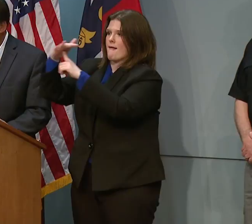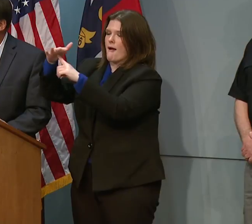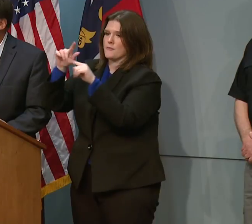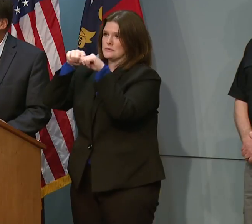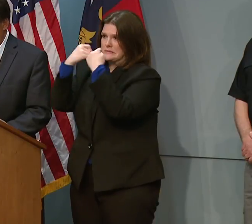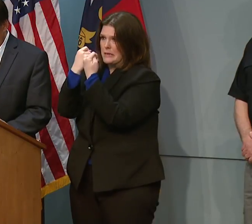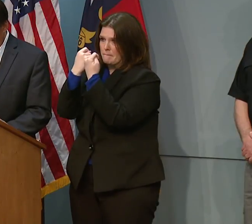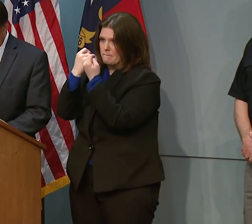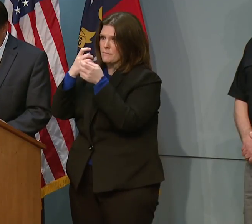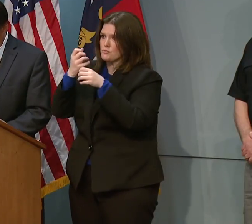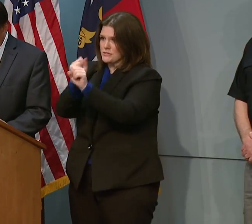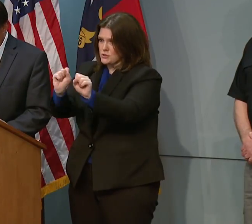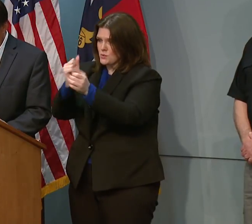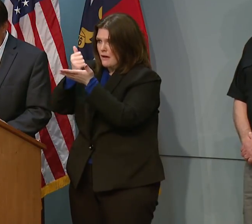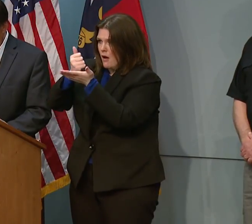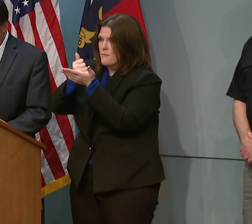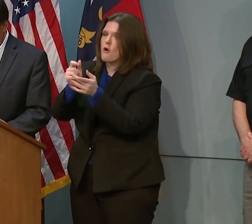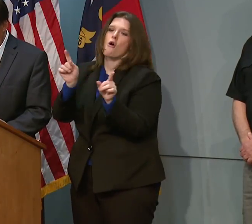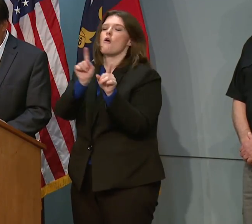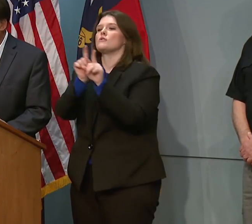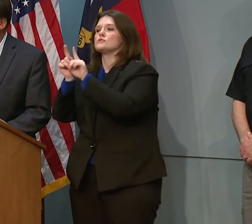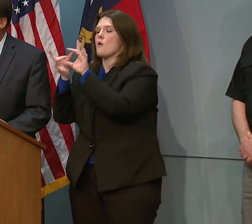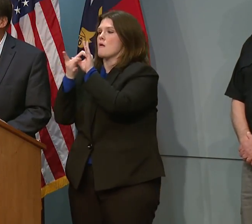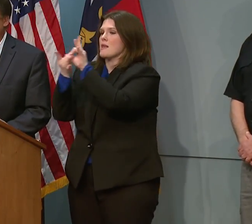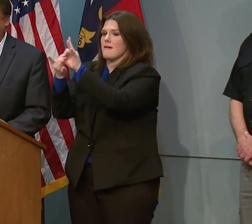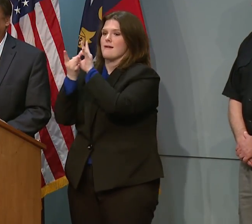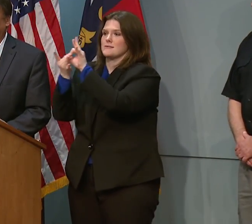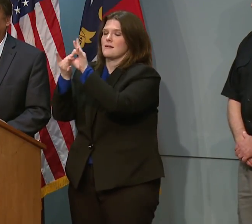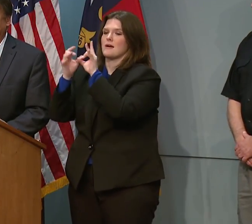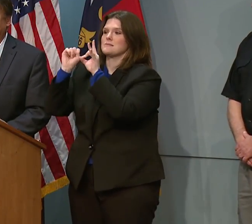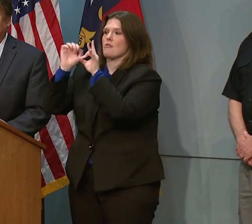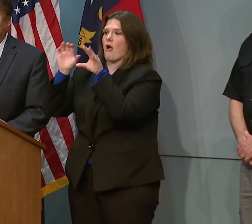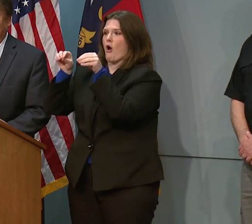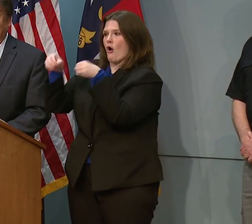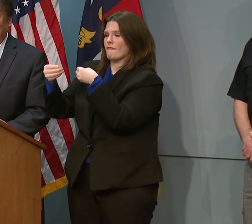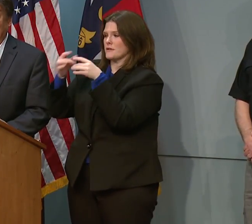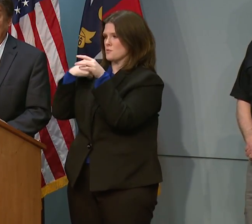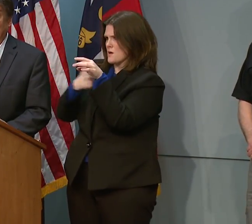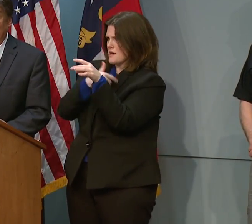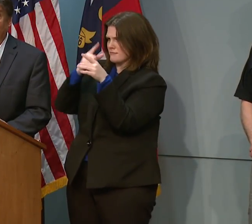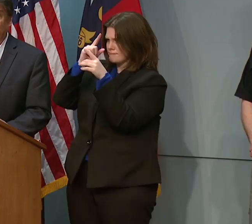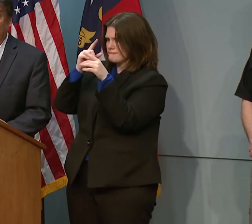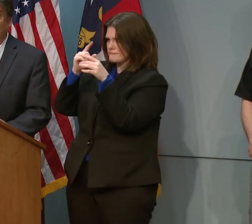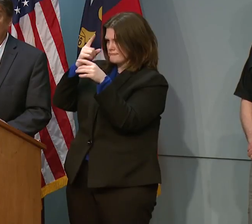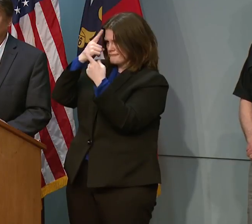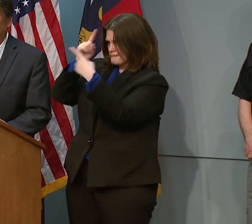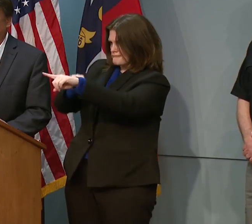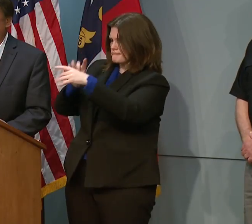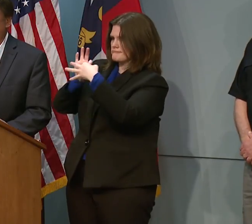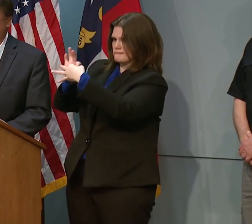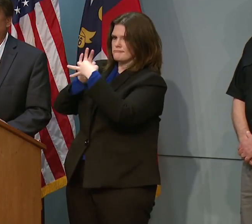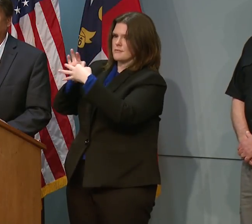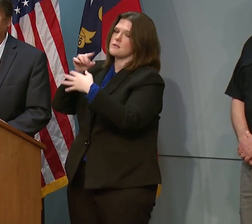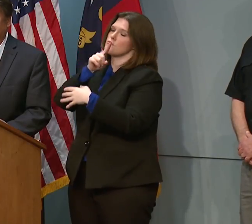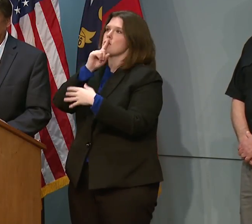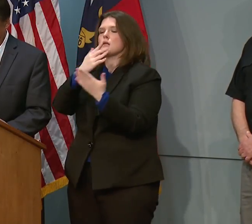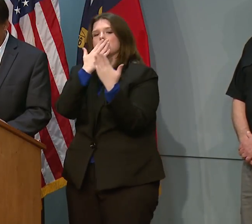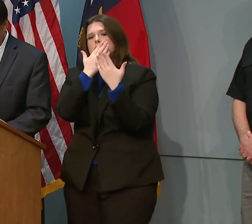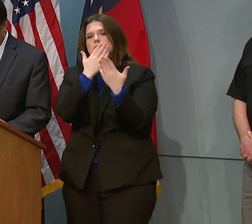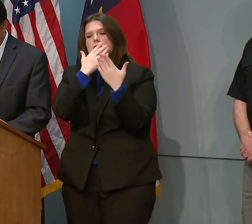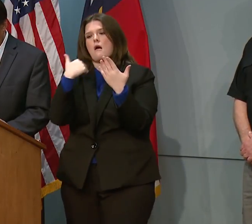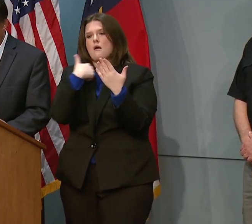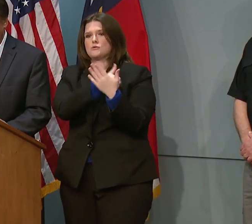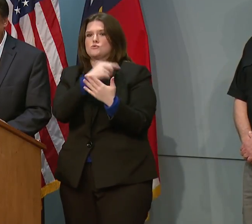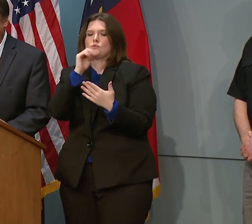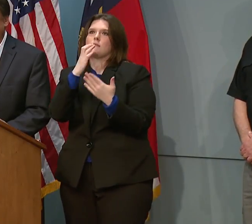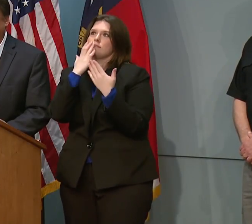team, and also a liaison office to South Carolina today. And Governor Haley was very appreciative of that.